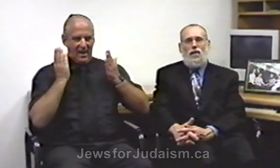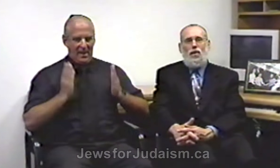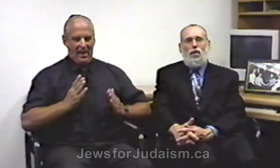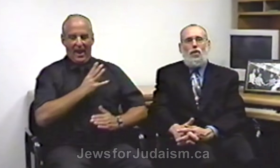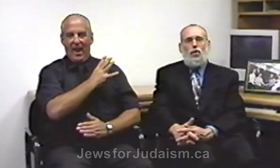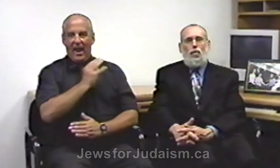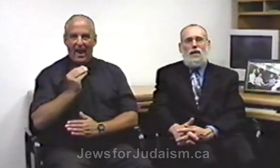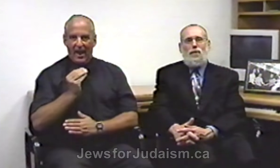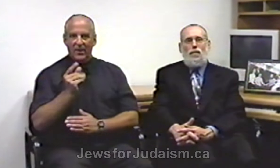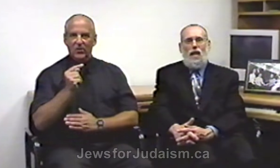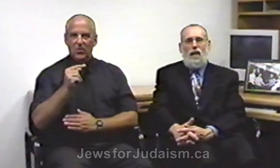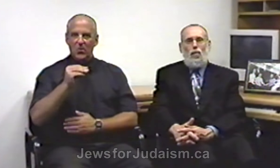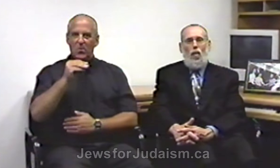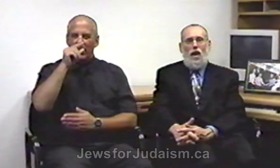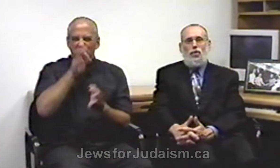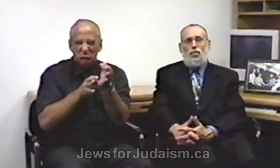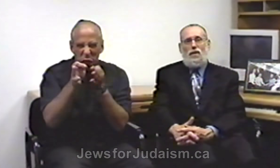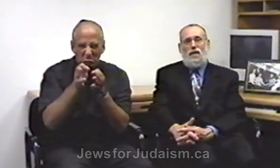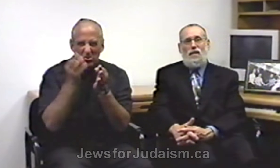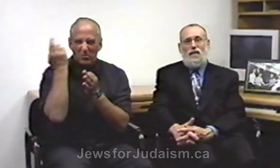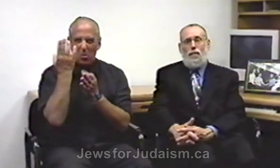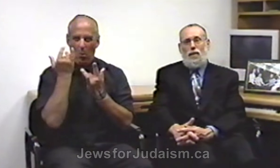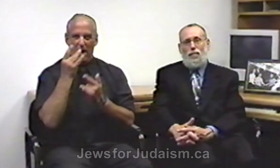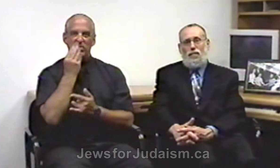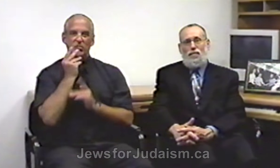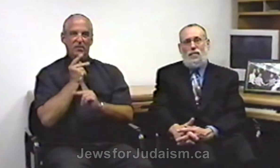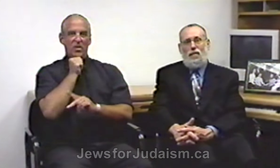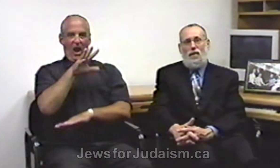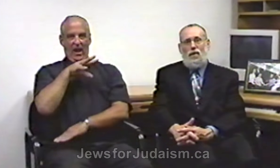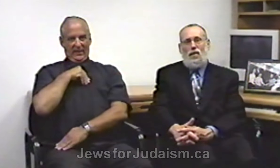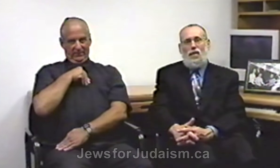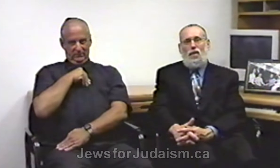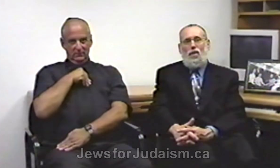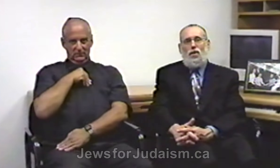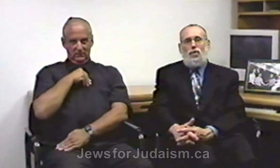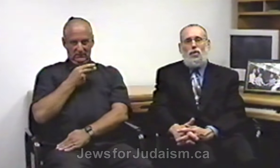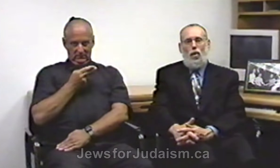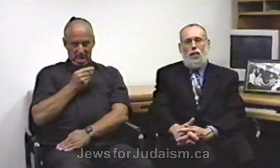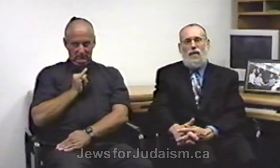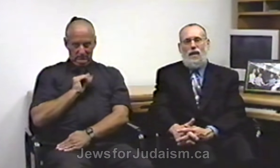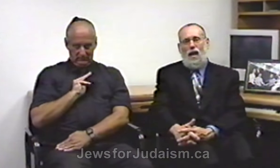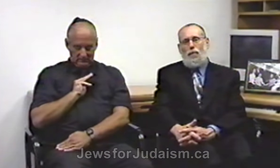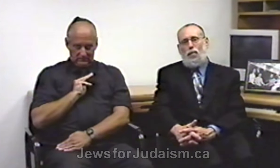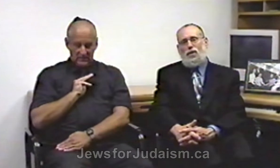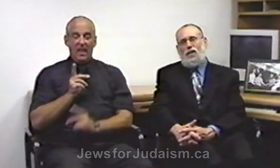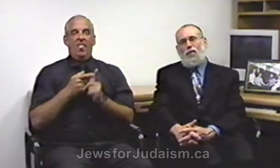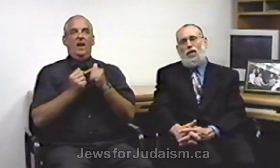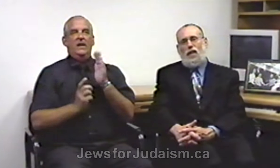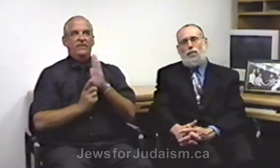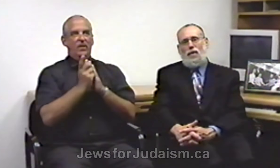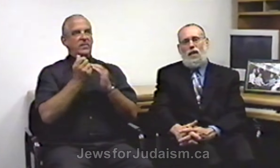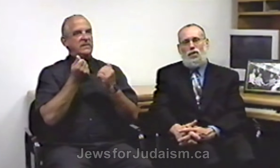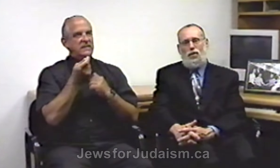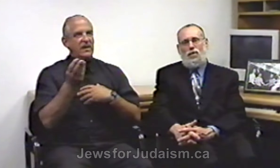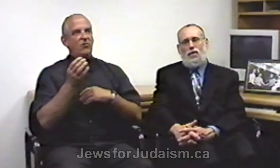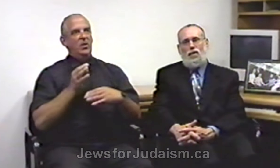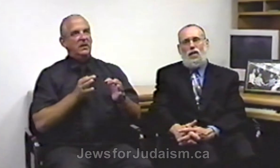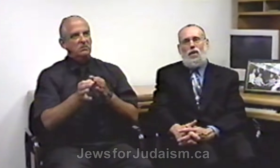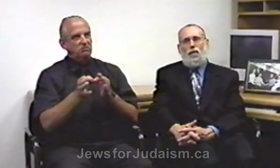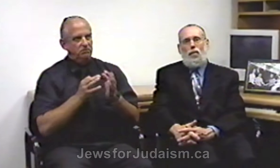to explain why Jews didn't accept him. So it came up with several explanations. The